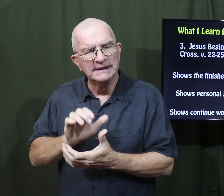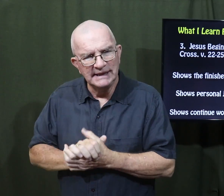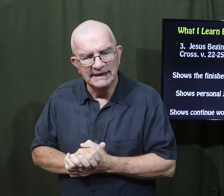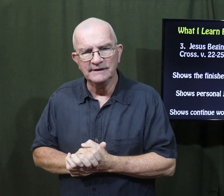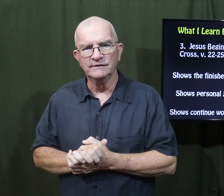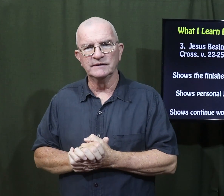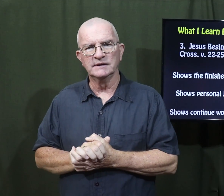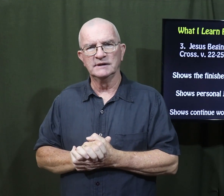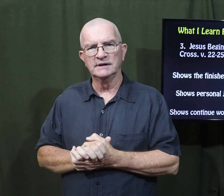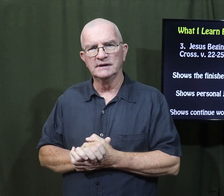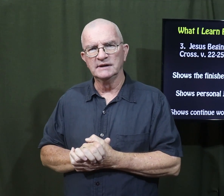believe.